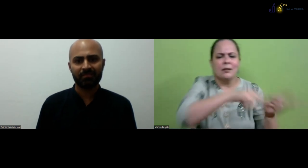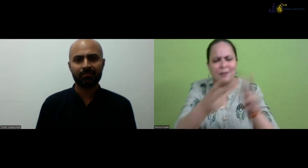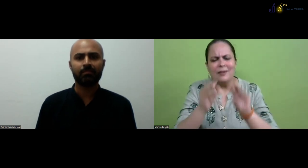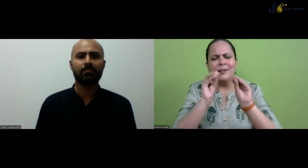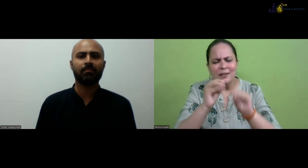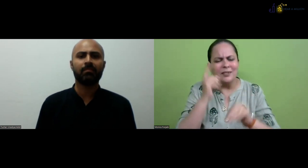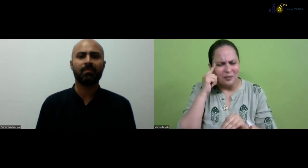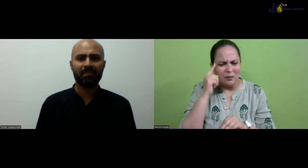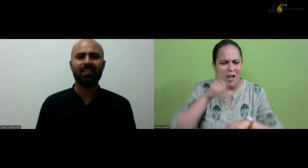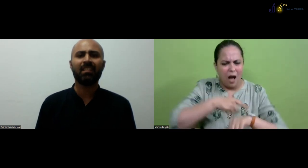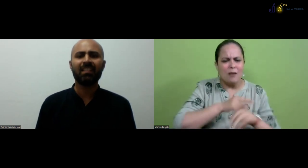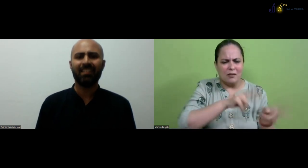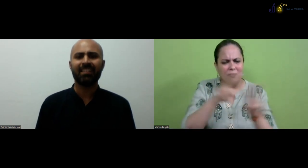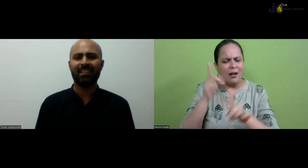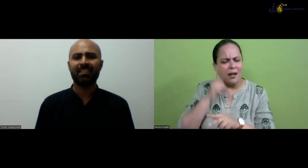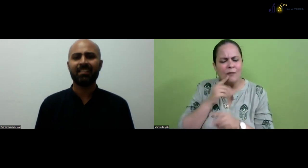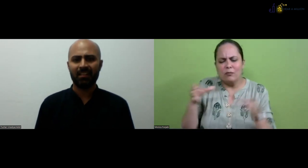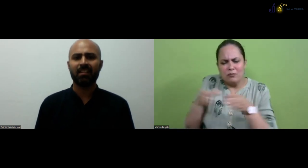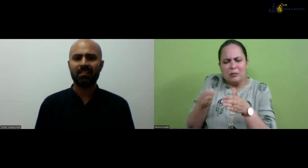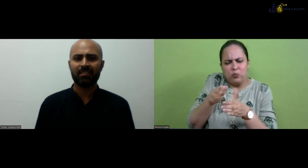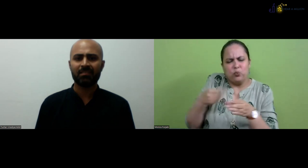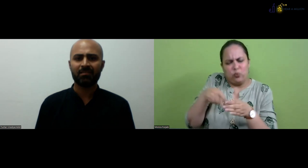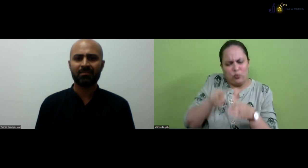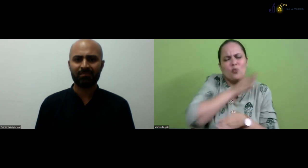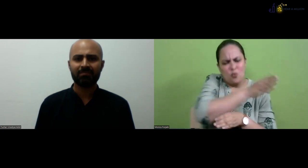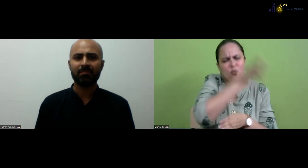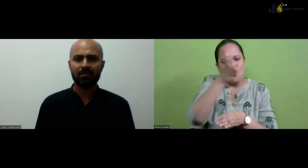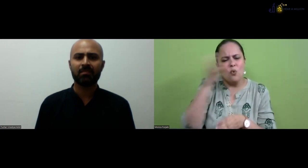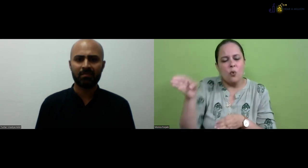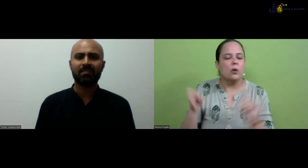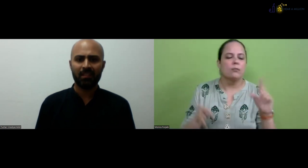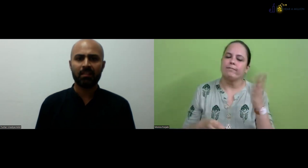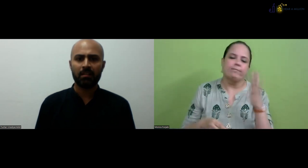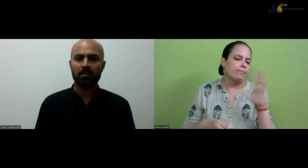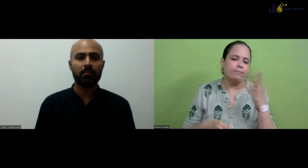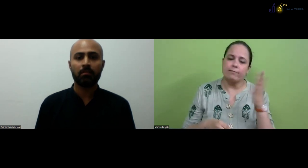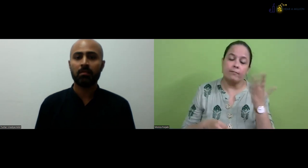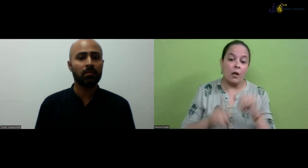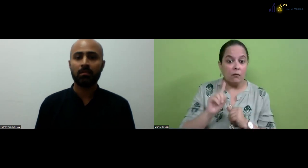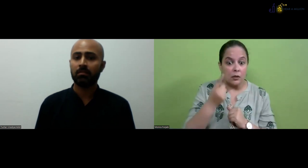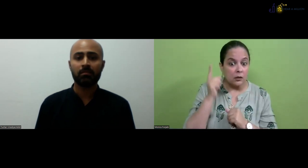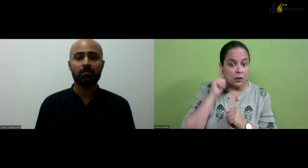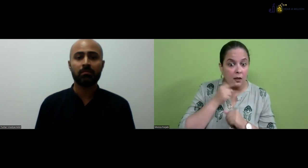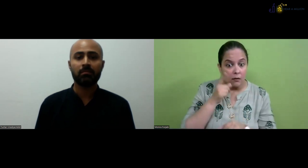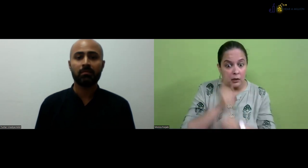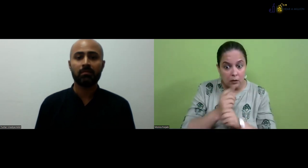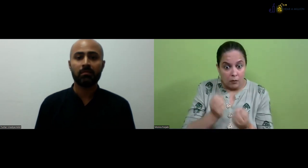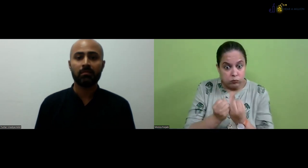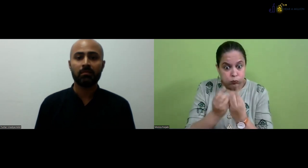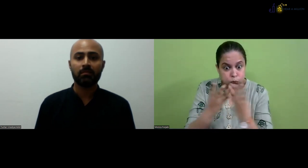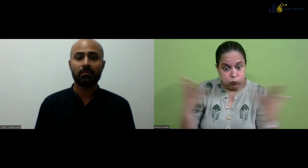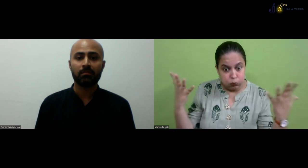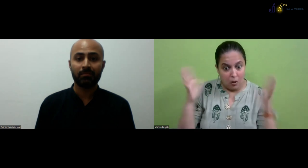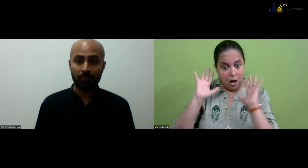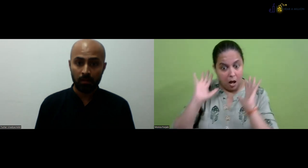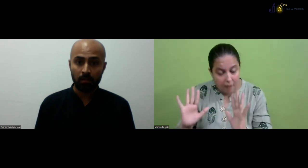much more courses and they can come there and you can have the, you can accommodate the time. They can do it. Right. They can